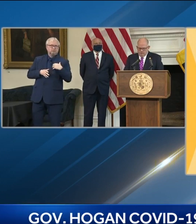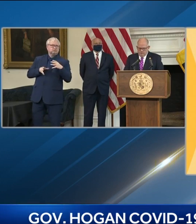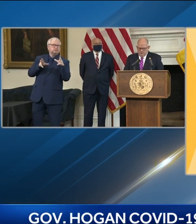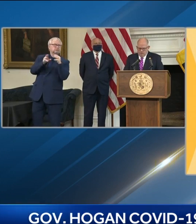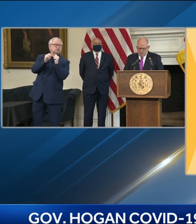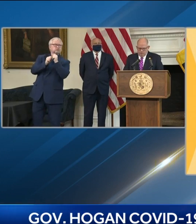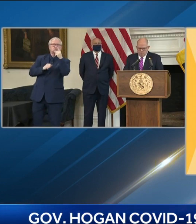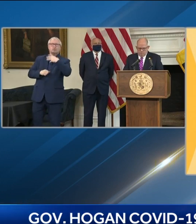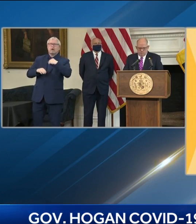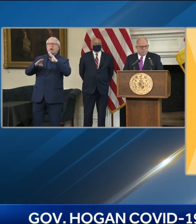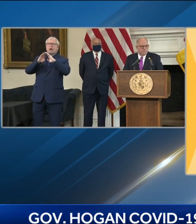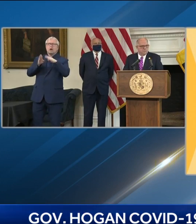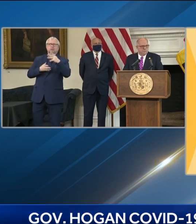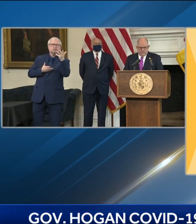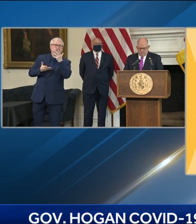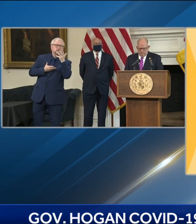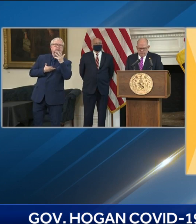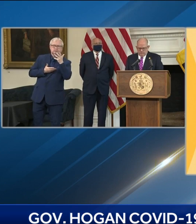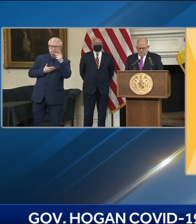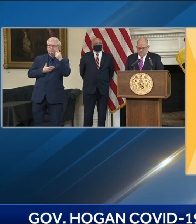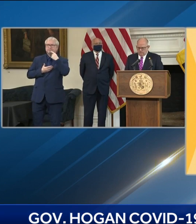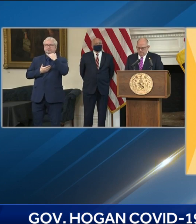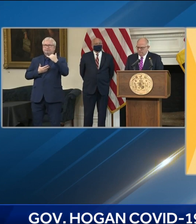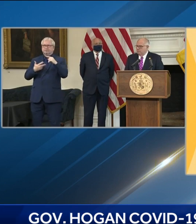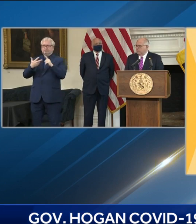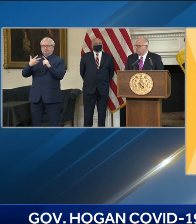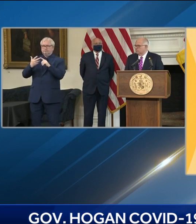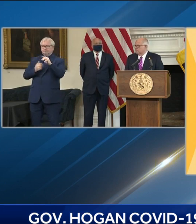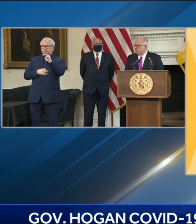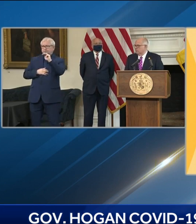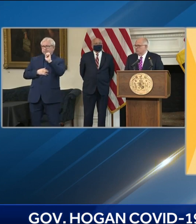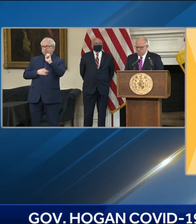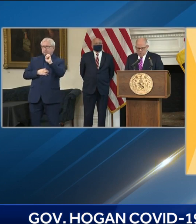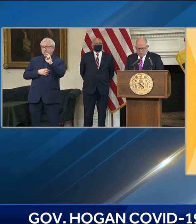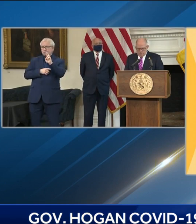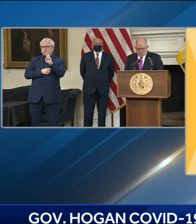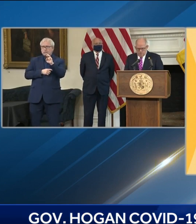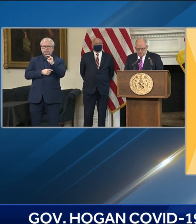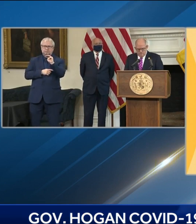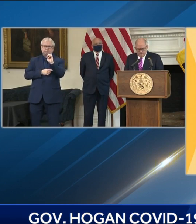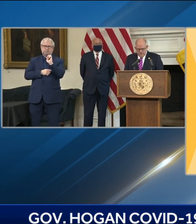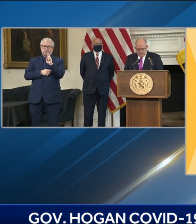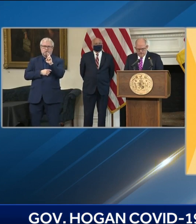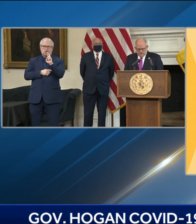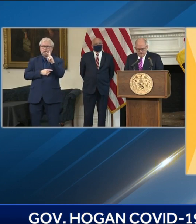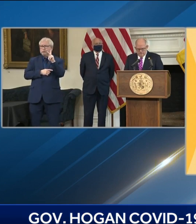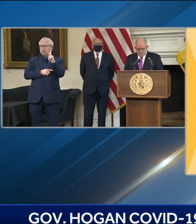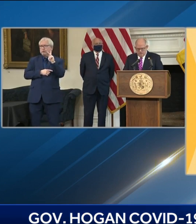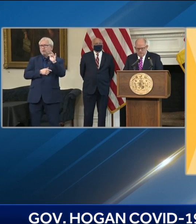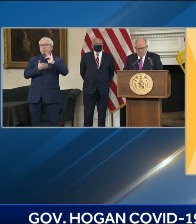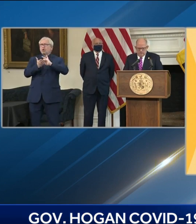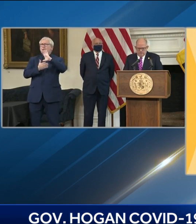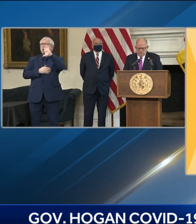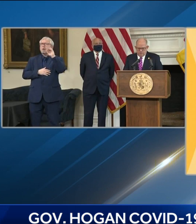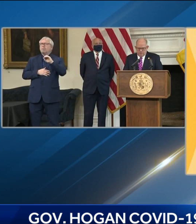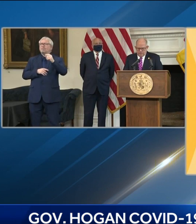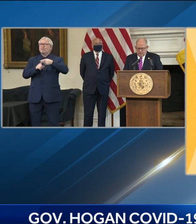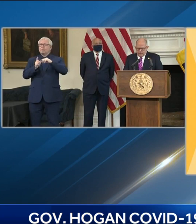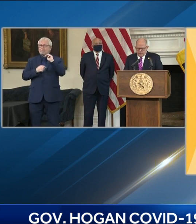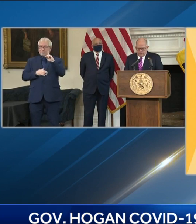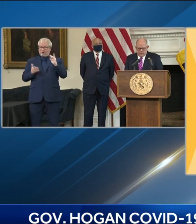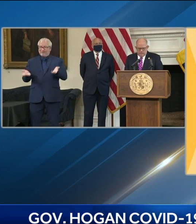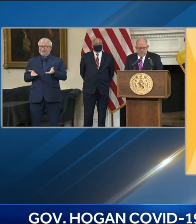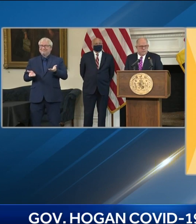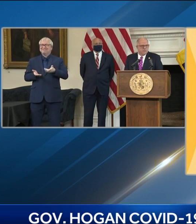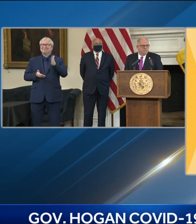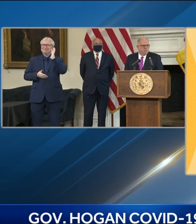be helping to produce Johnson & Johnson vaccines, which is something that we've been pushing for. Maryland is receiving